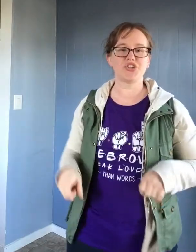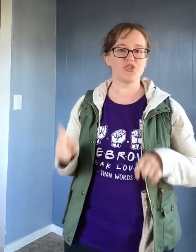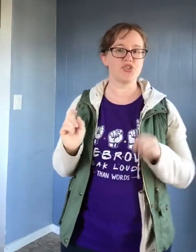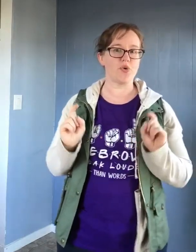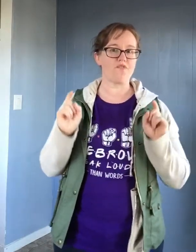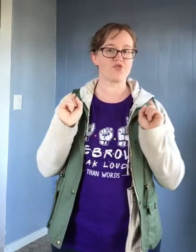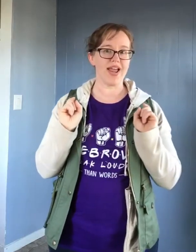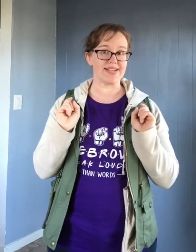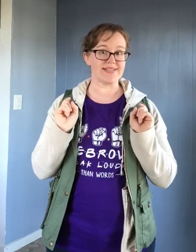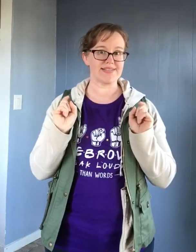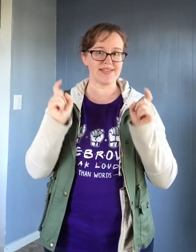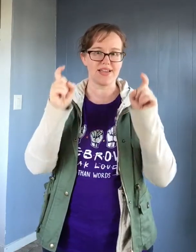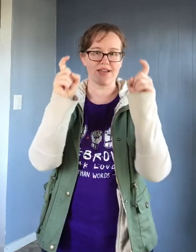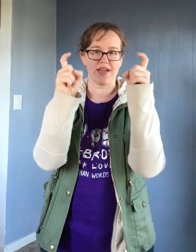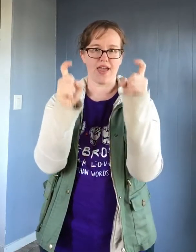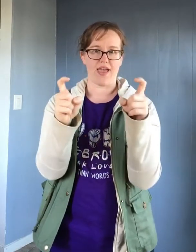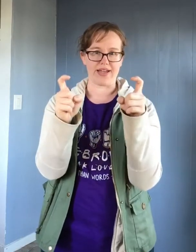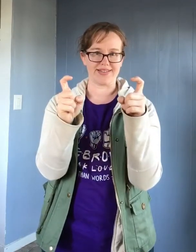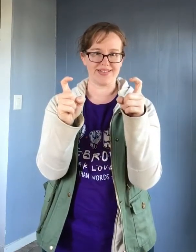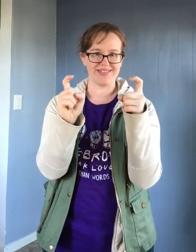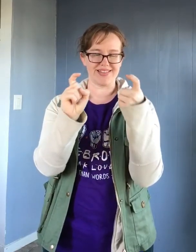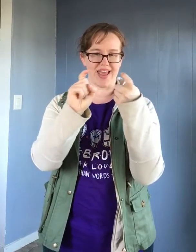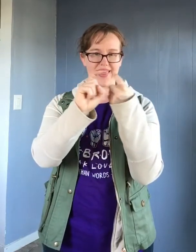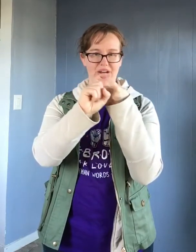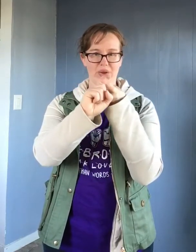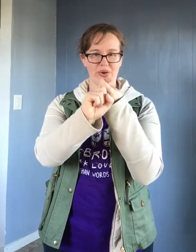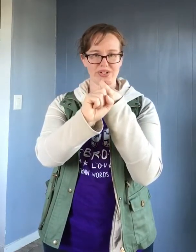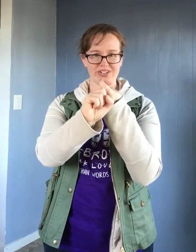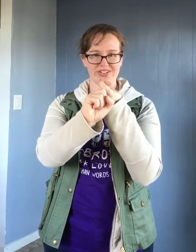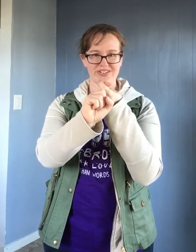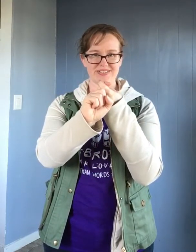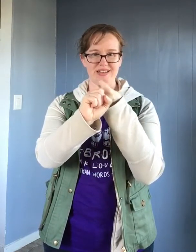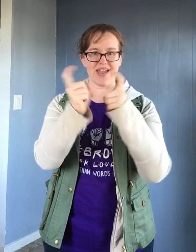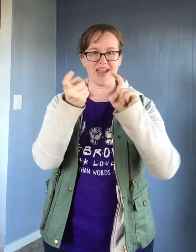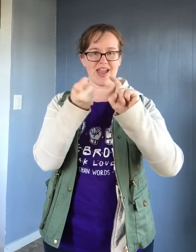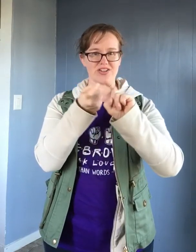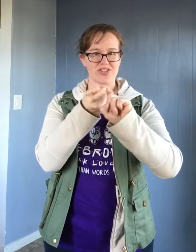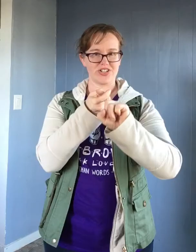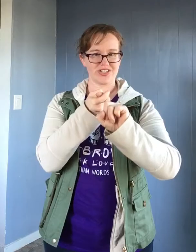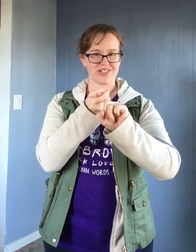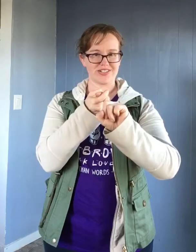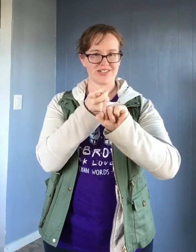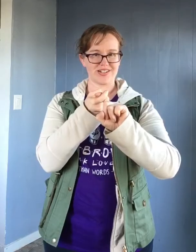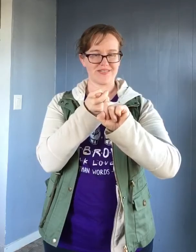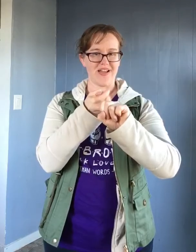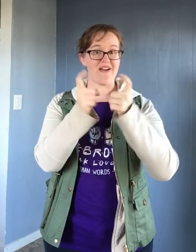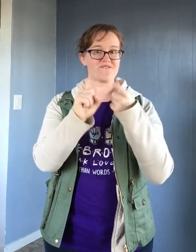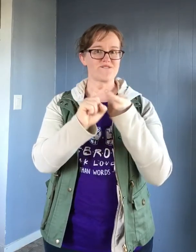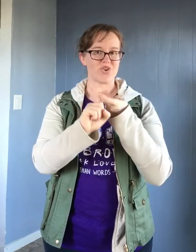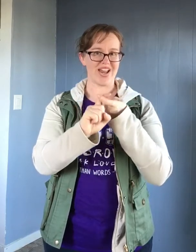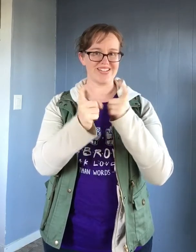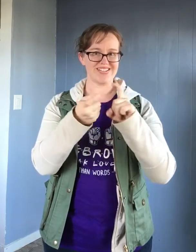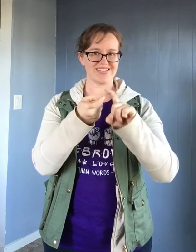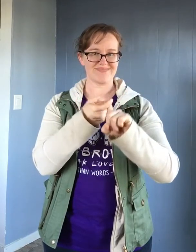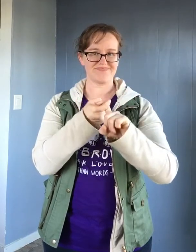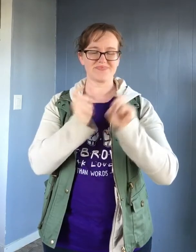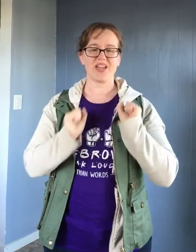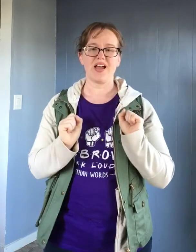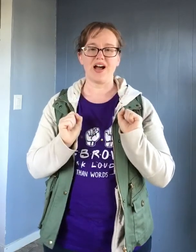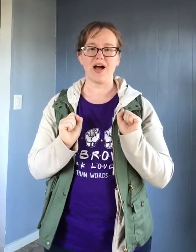showed you friends. X's. Hook. And hook. Friend. Um,